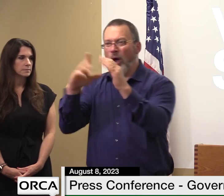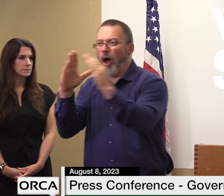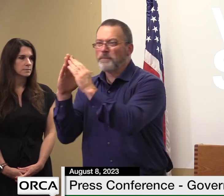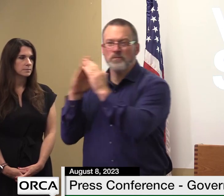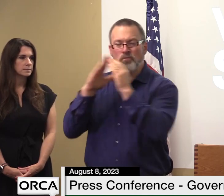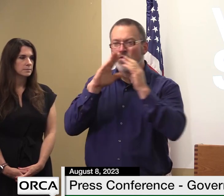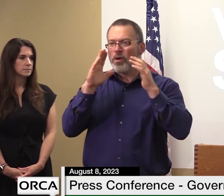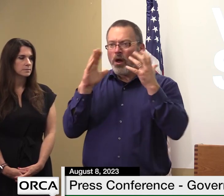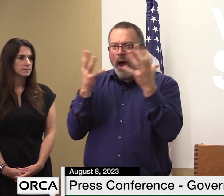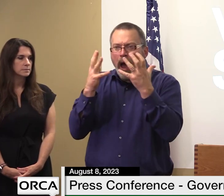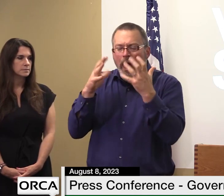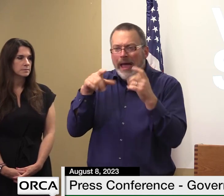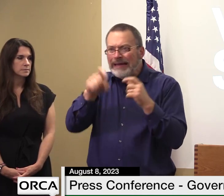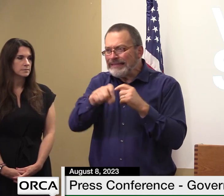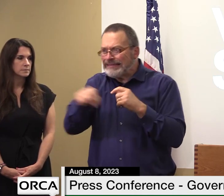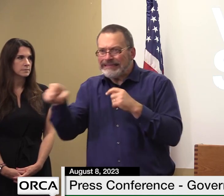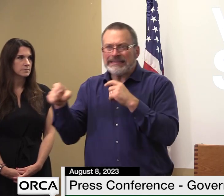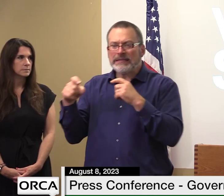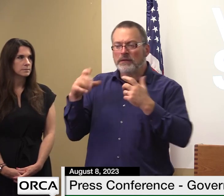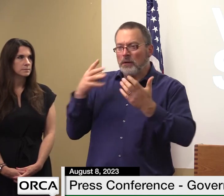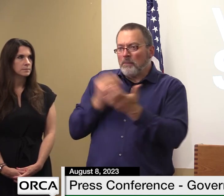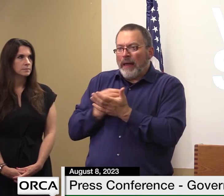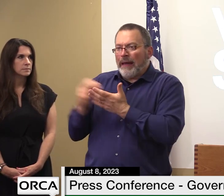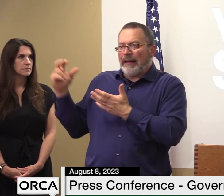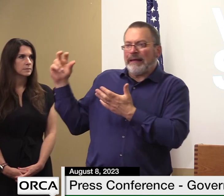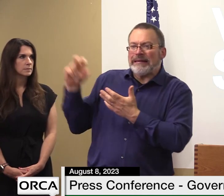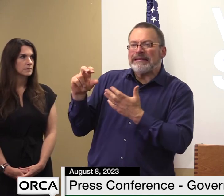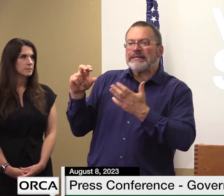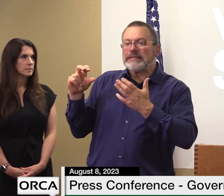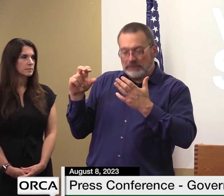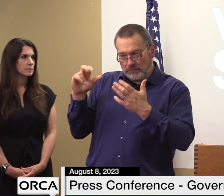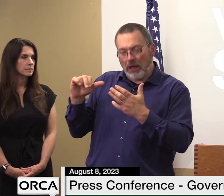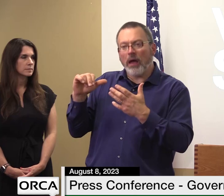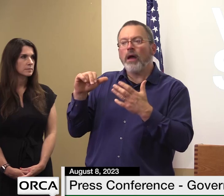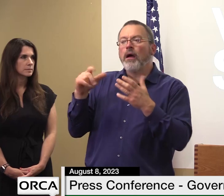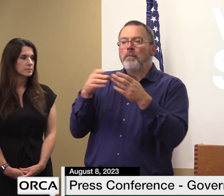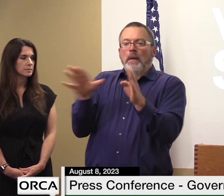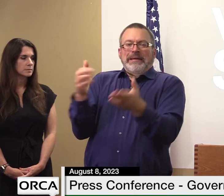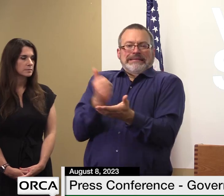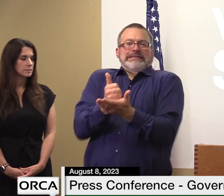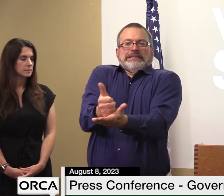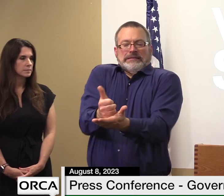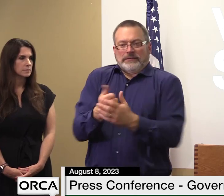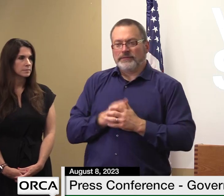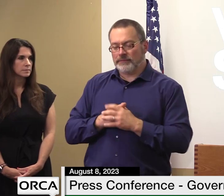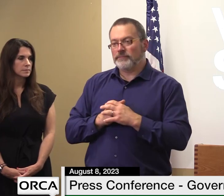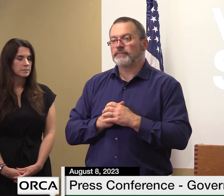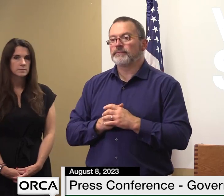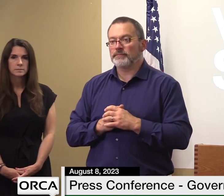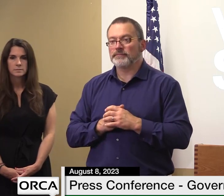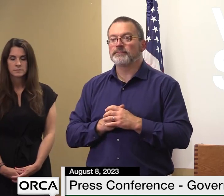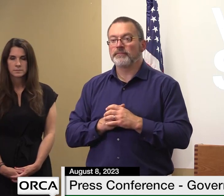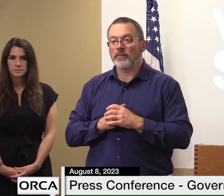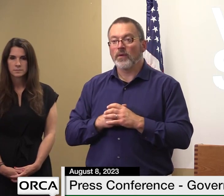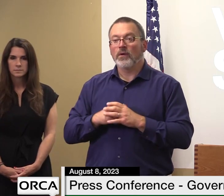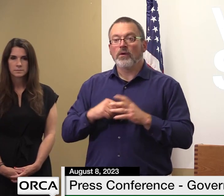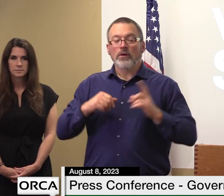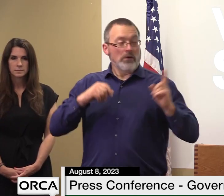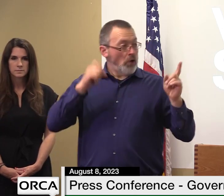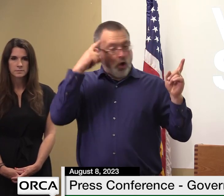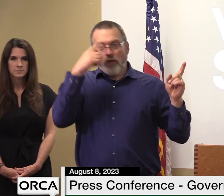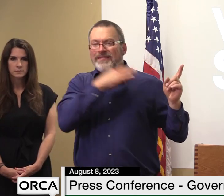funding under the public assistance program we're also working with government staff to assess the need for temporary housing